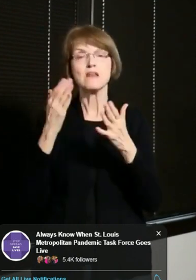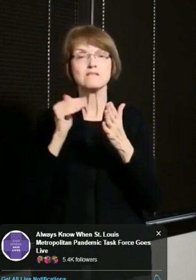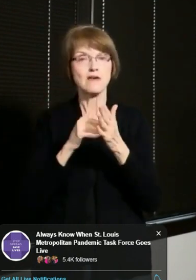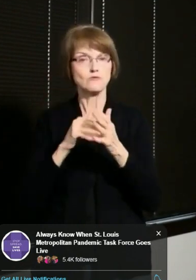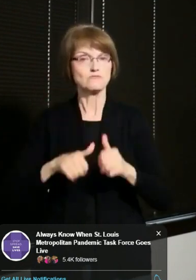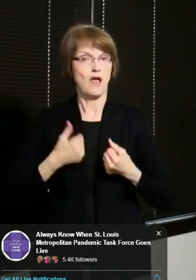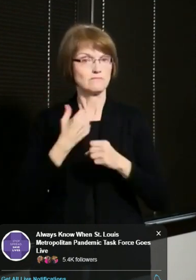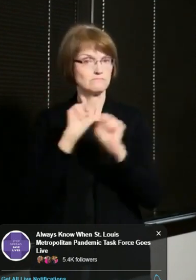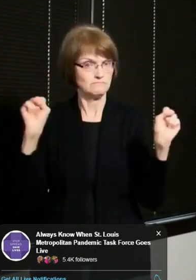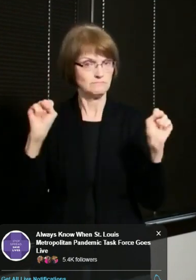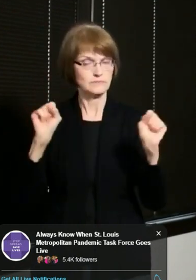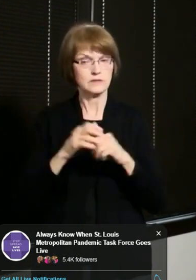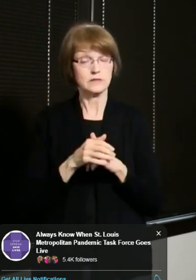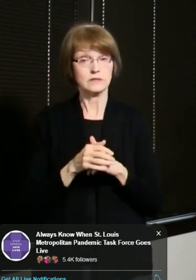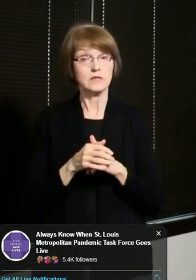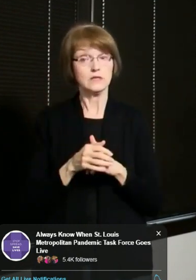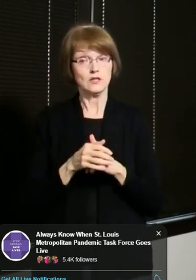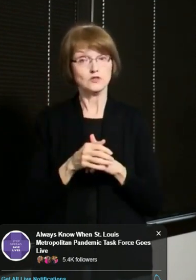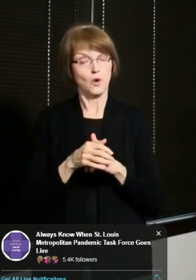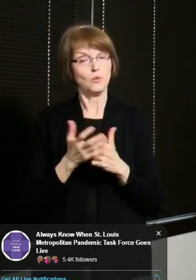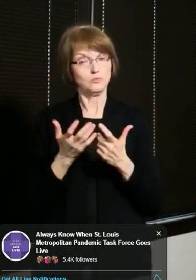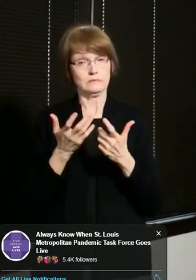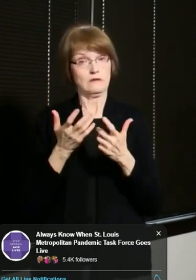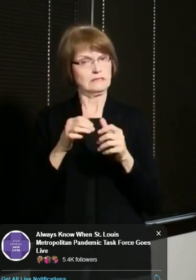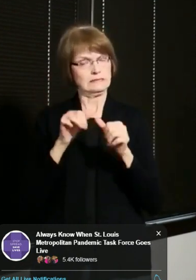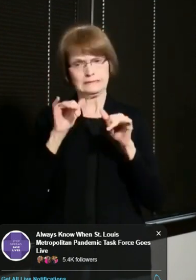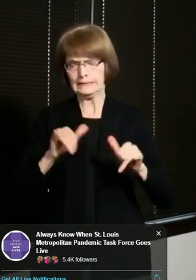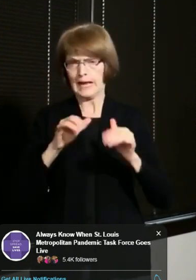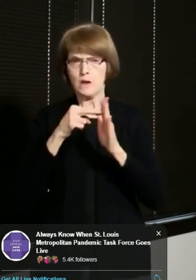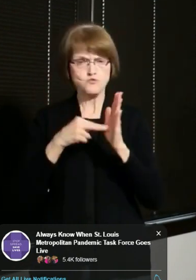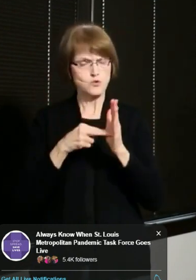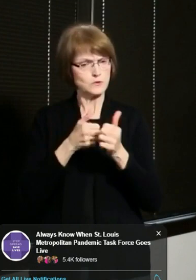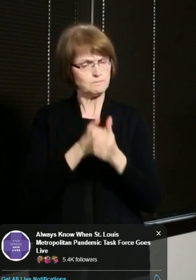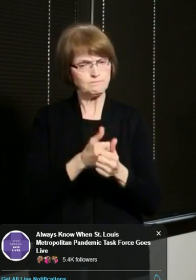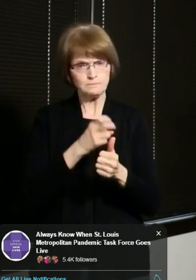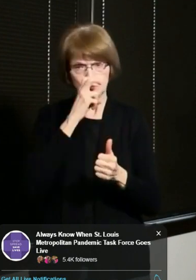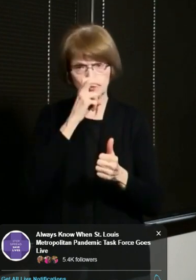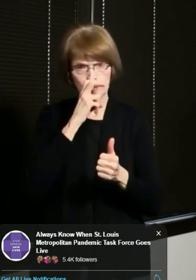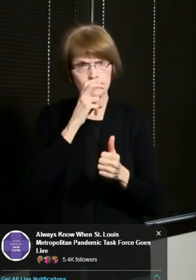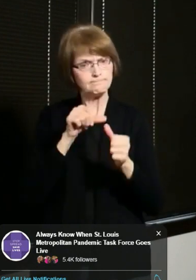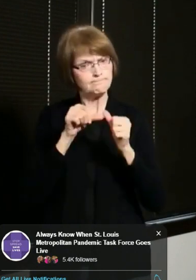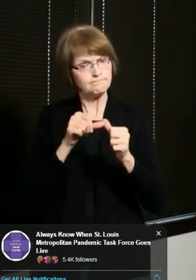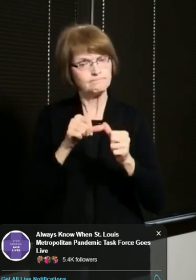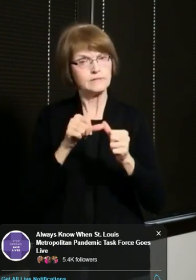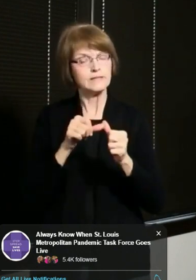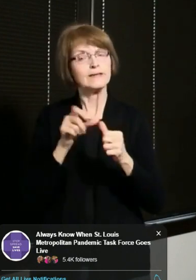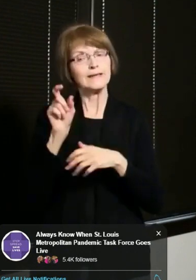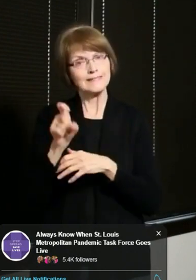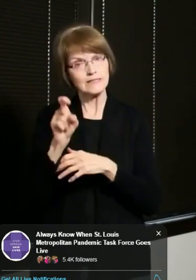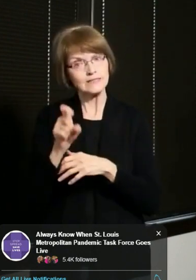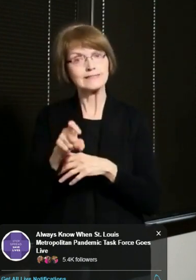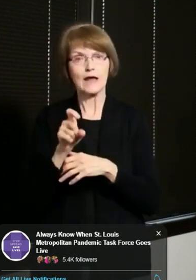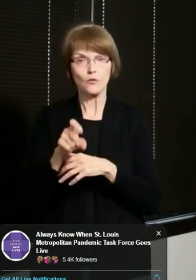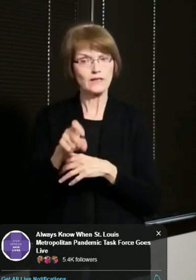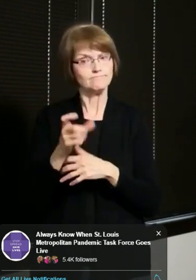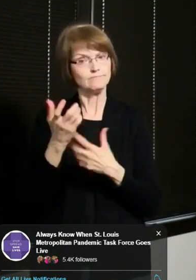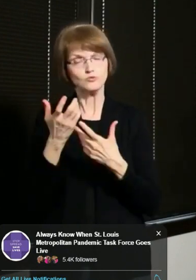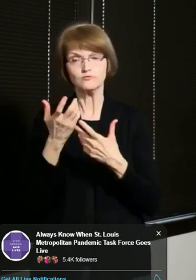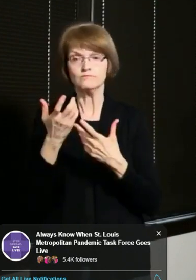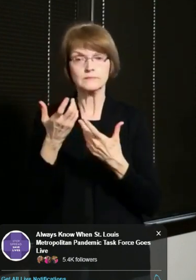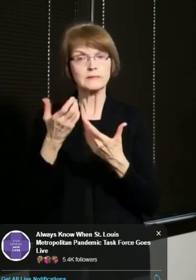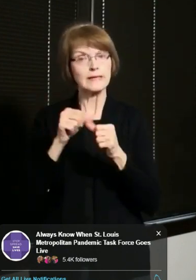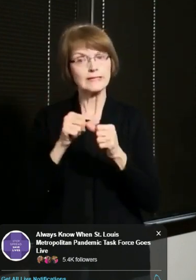Continued vigilance in following social distancing guidelines is necessary to slow the infections, and to help us